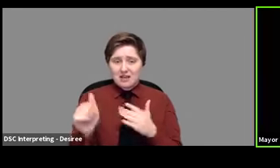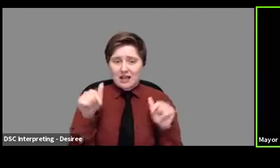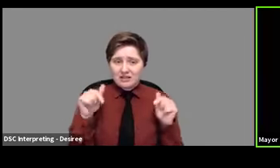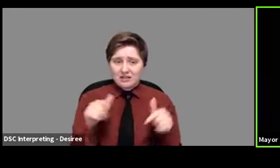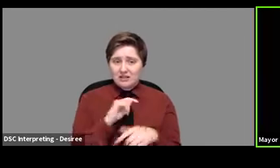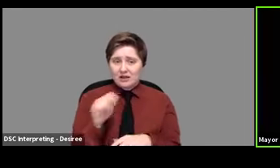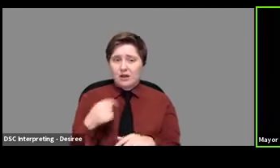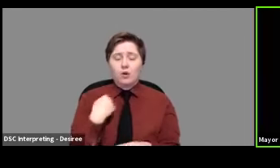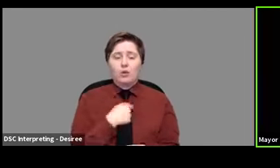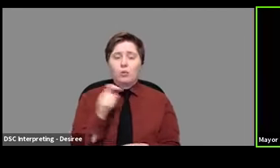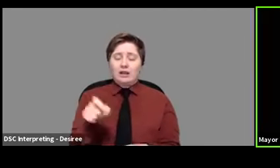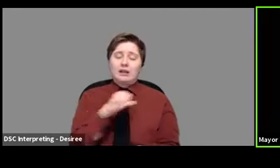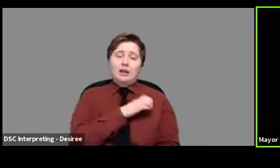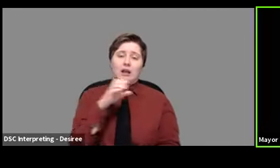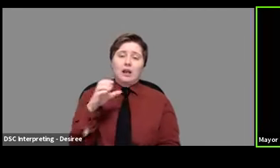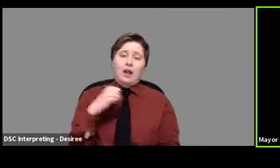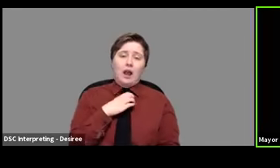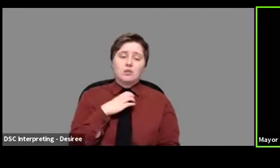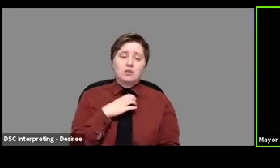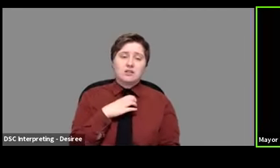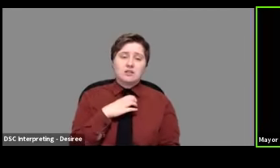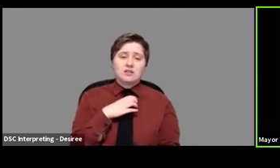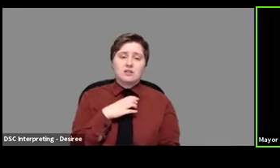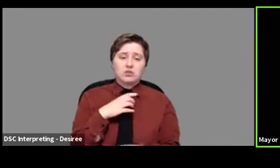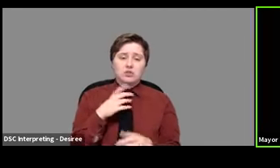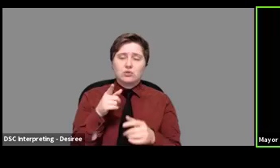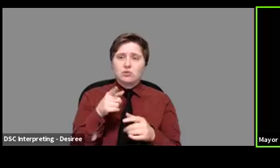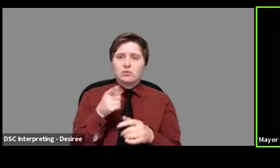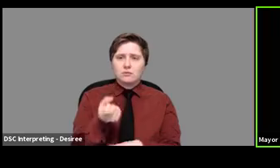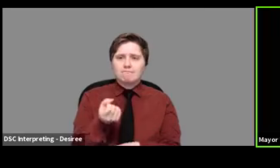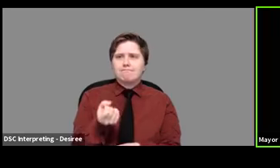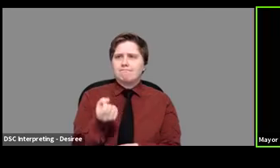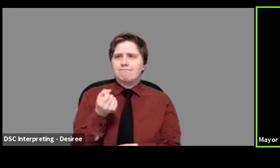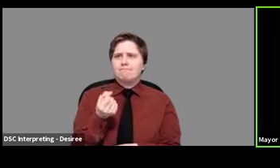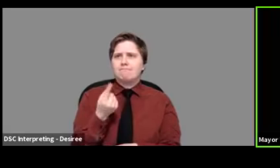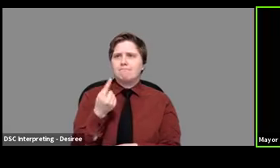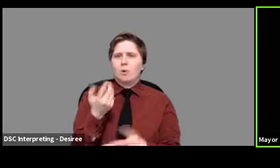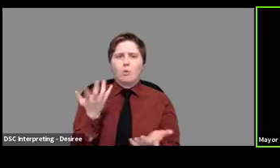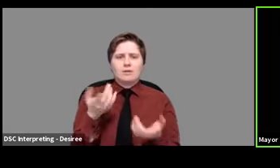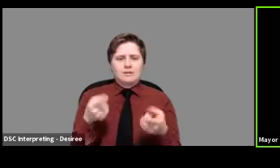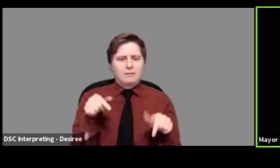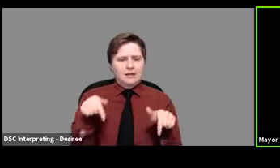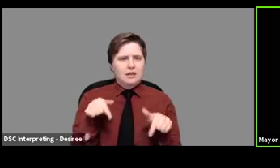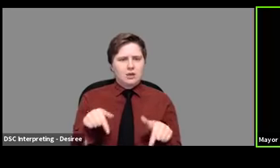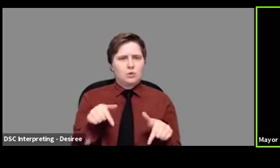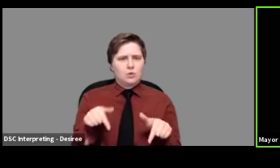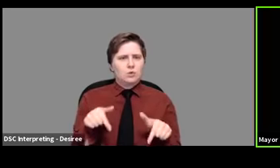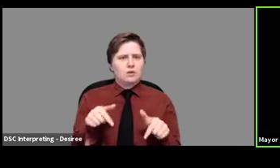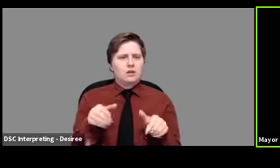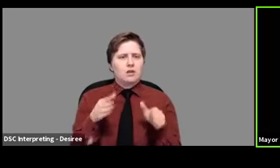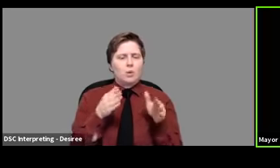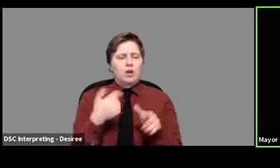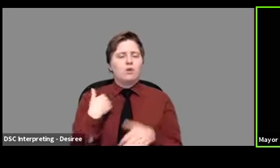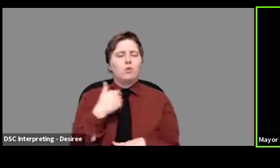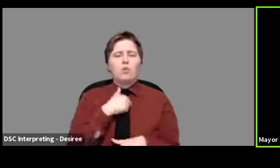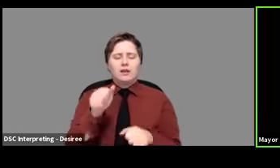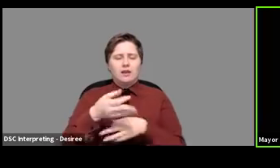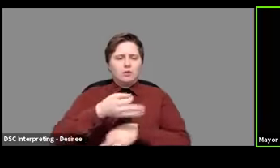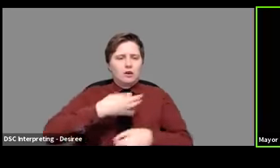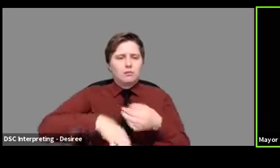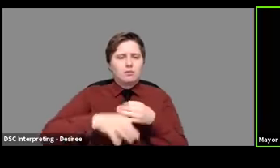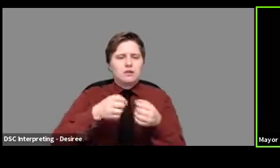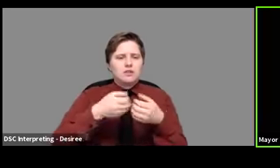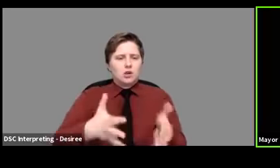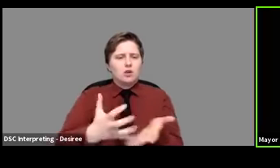We need Congress to interpret what has happened here, uh, in such a way that we can replace those